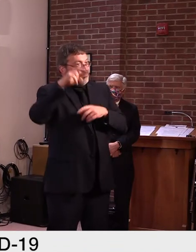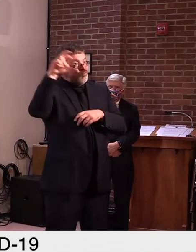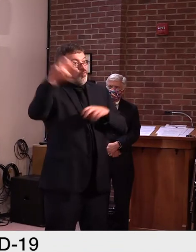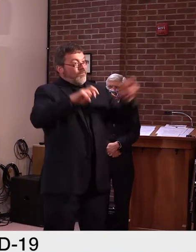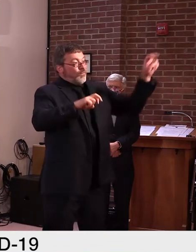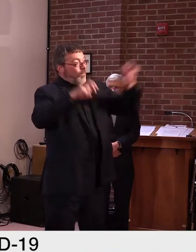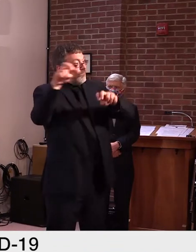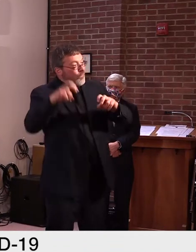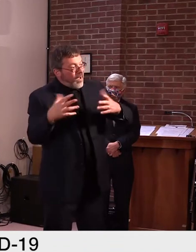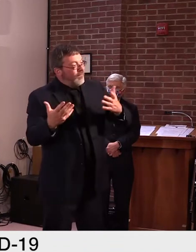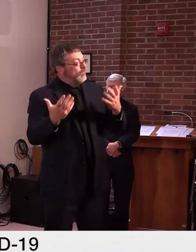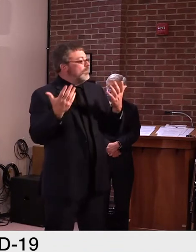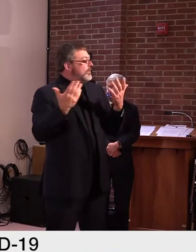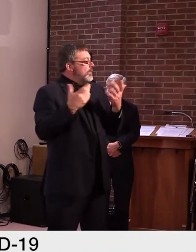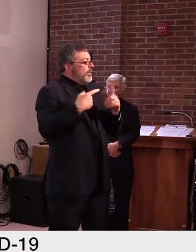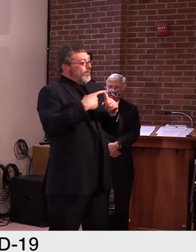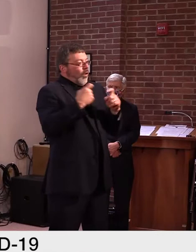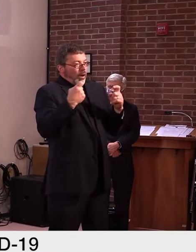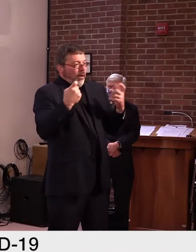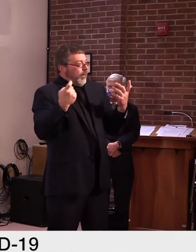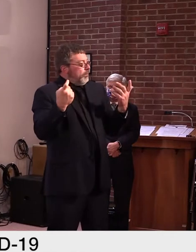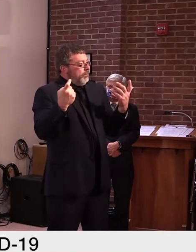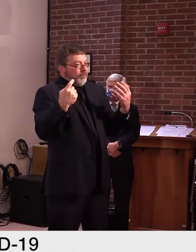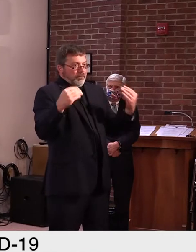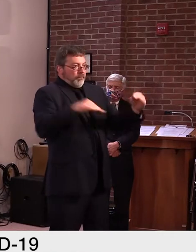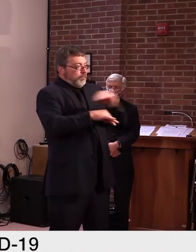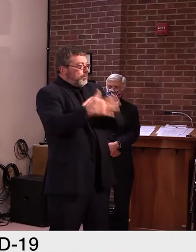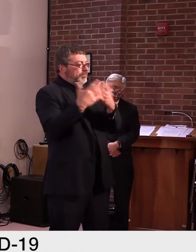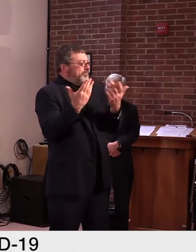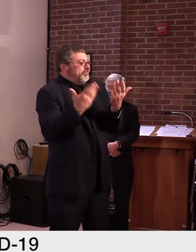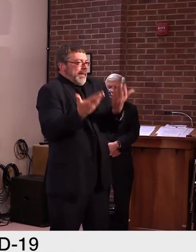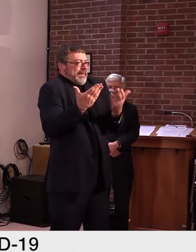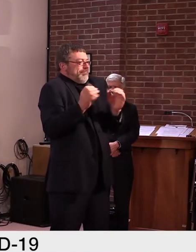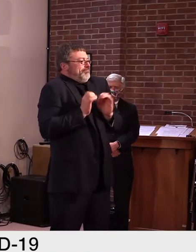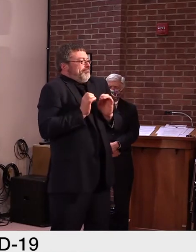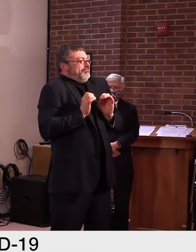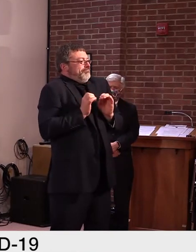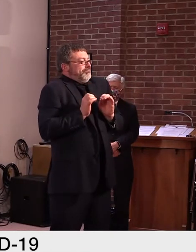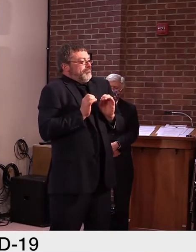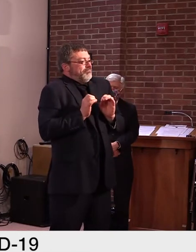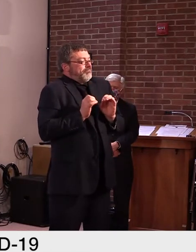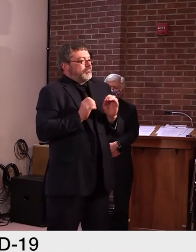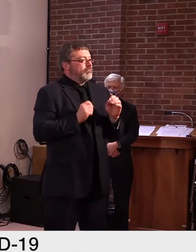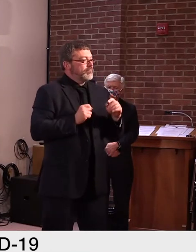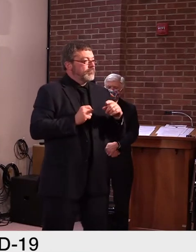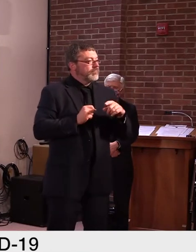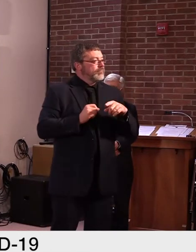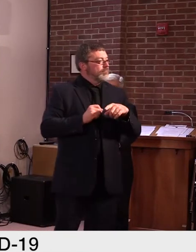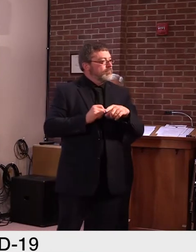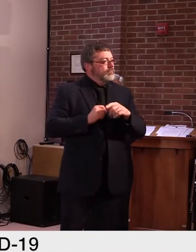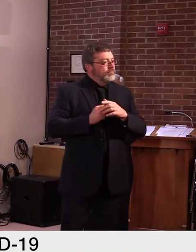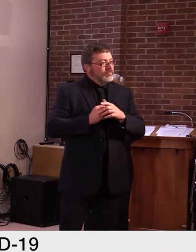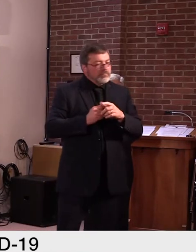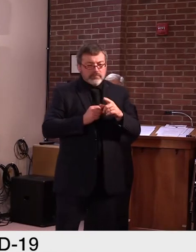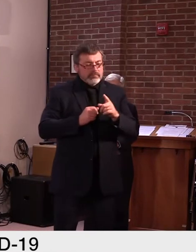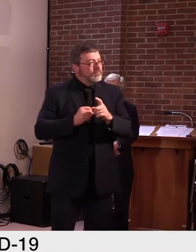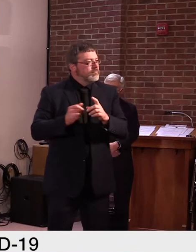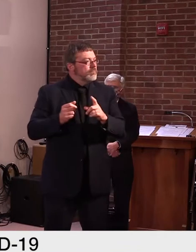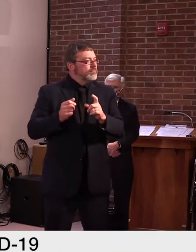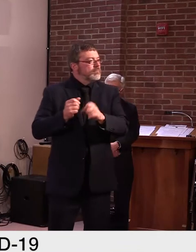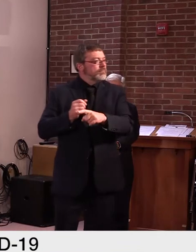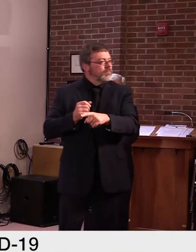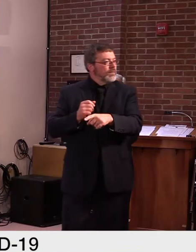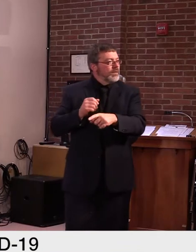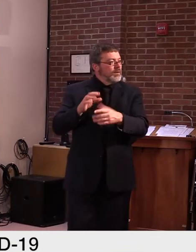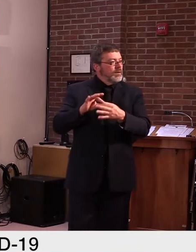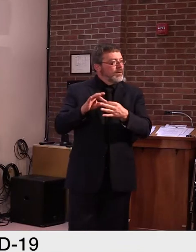huge change to actually, uh, have an impact on that. And just to be clear, the 30 was the rate, not the number of